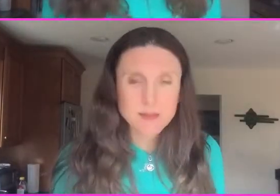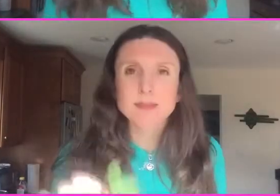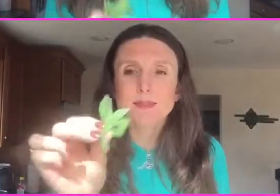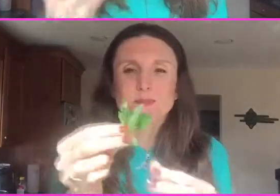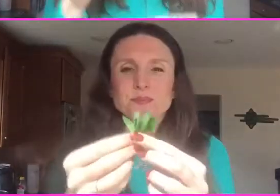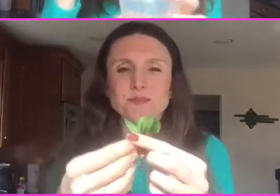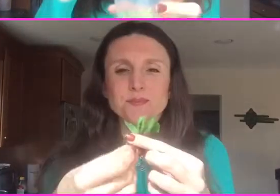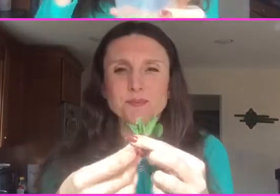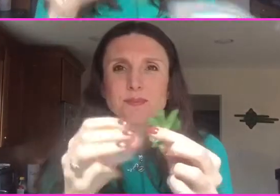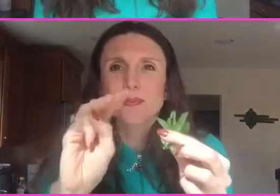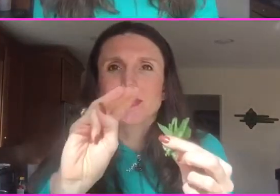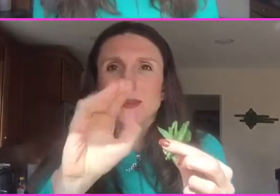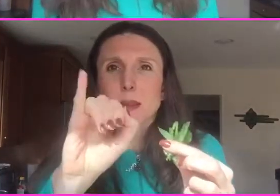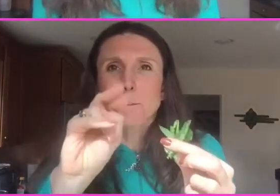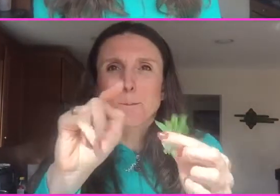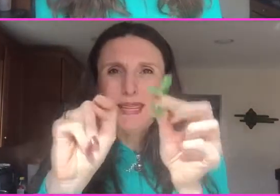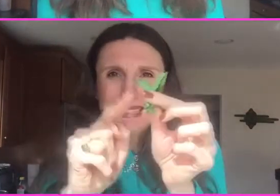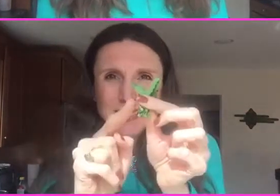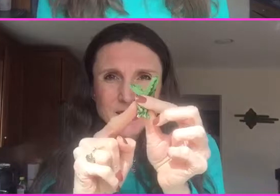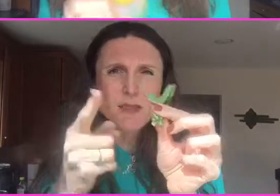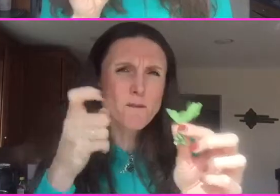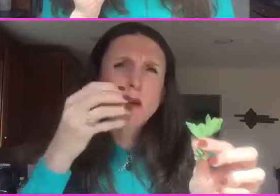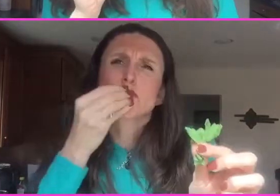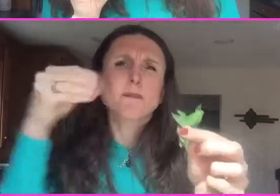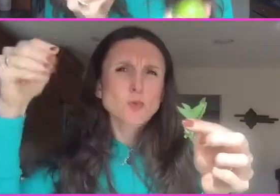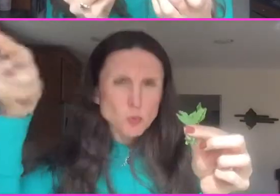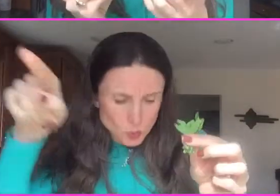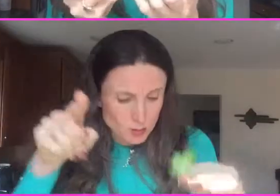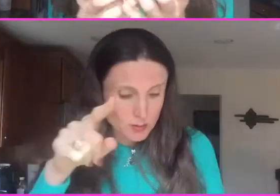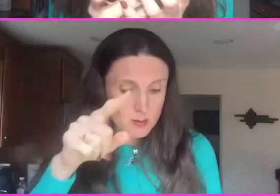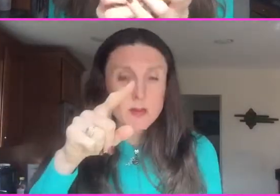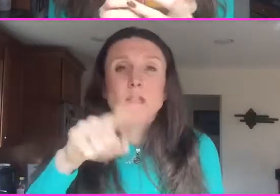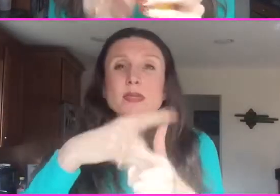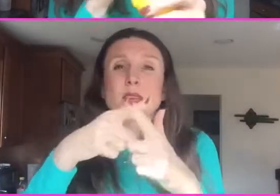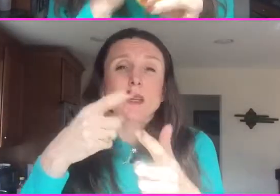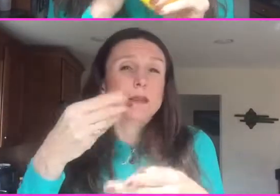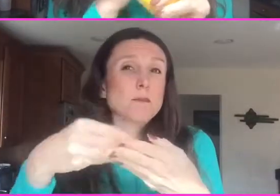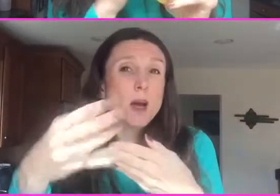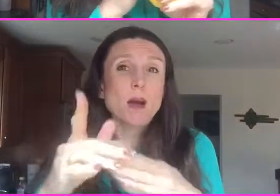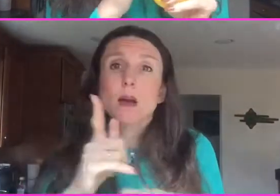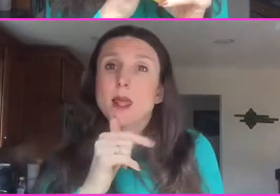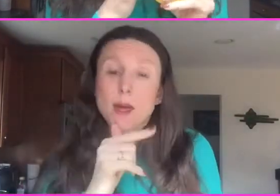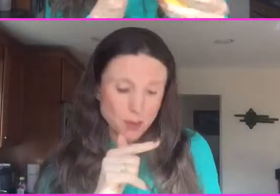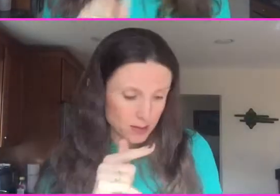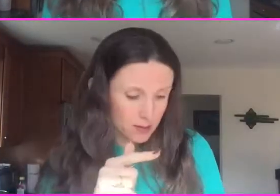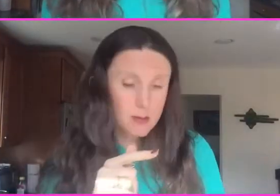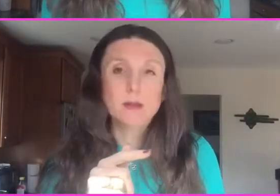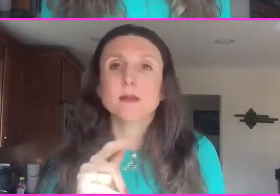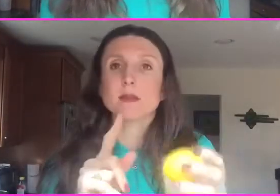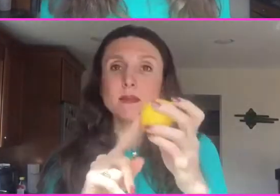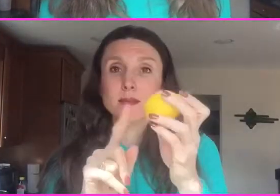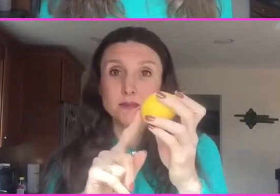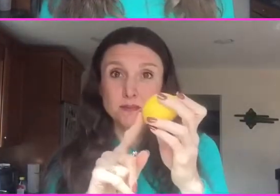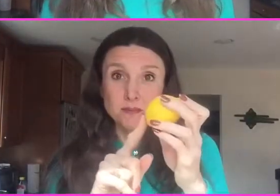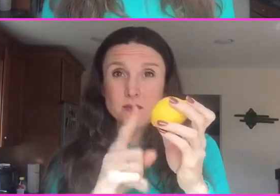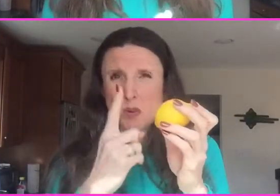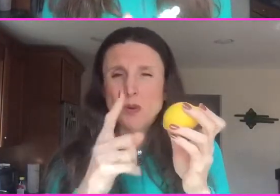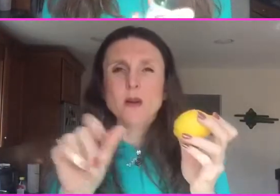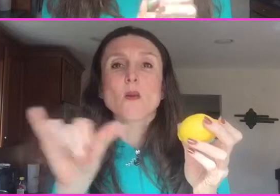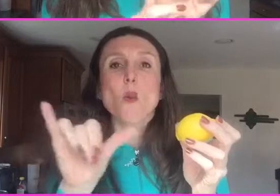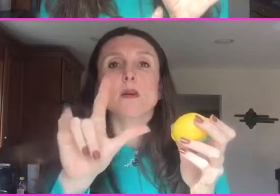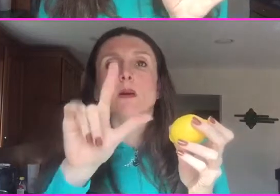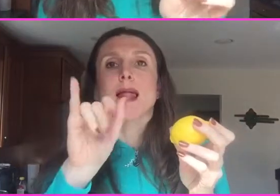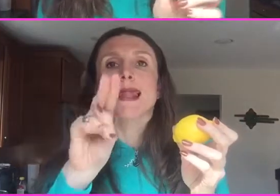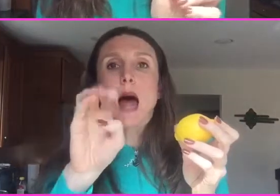this hole and I'll put them in my container and then I get a lime or a lemon and slice off a few pieces for each and then I take